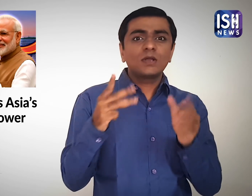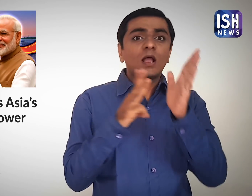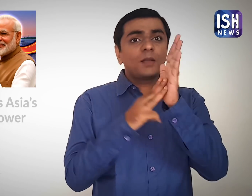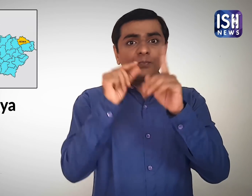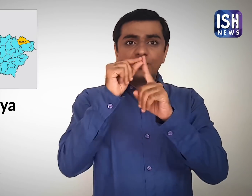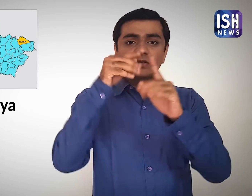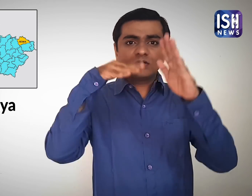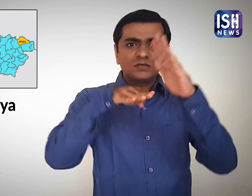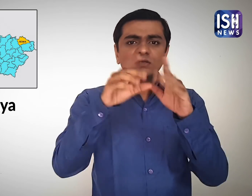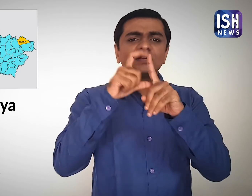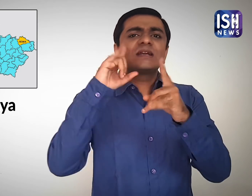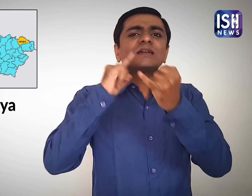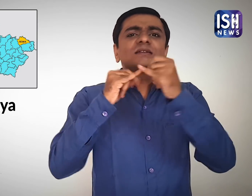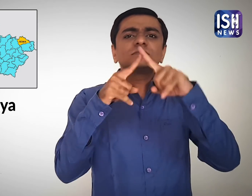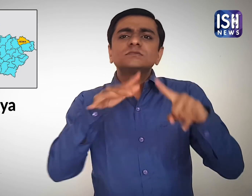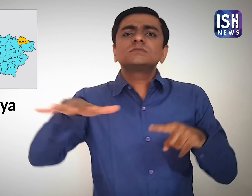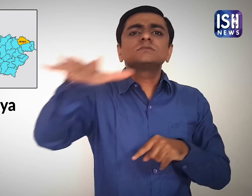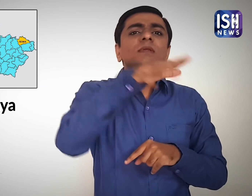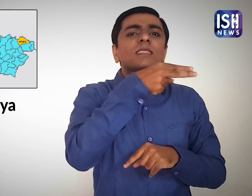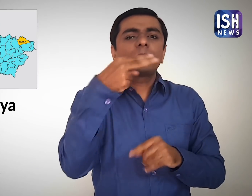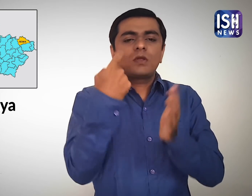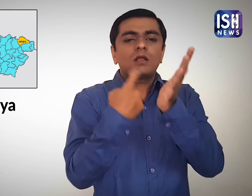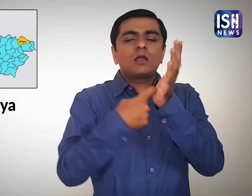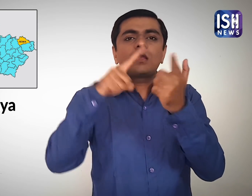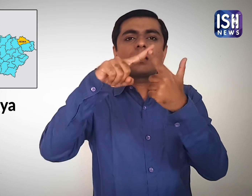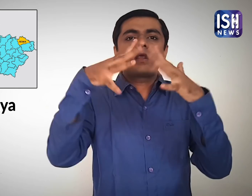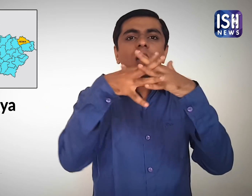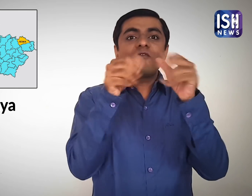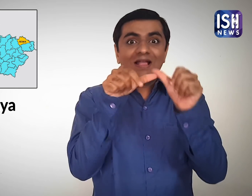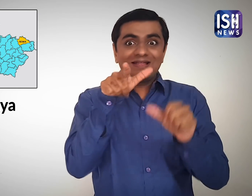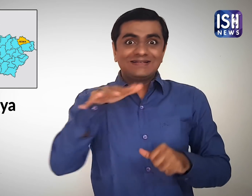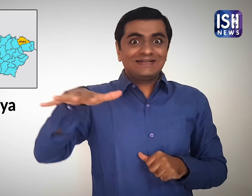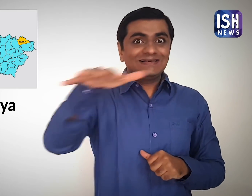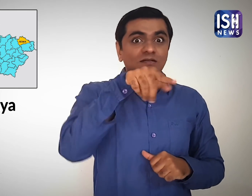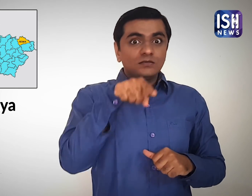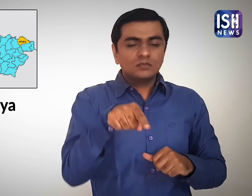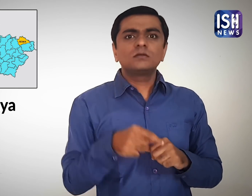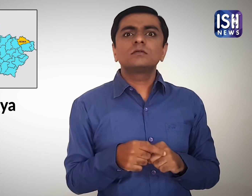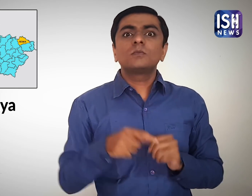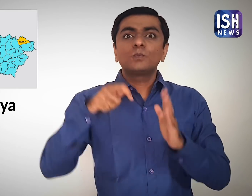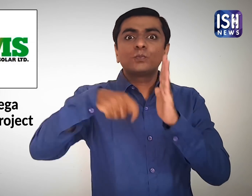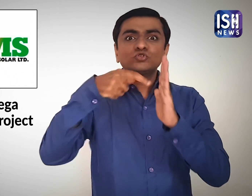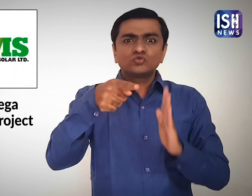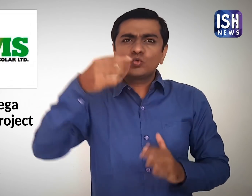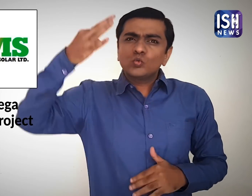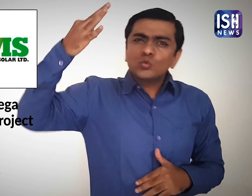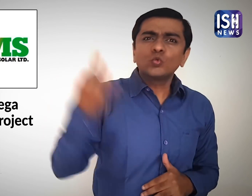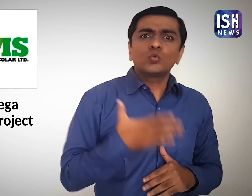PM Narendra Modi will inaugurate the REWA Ultra Mega Solar Project.